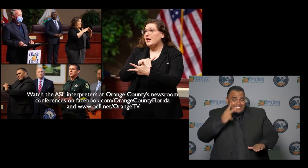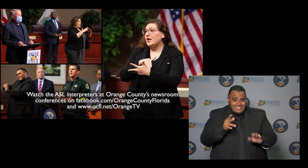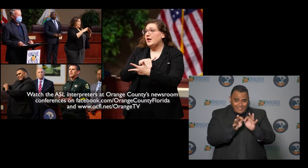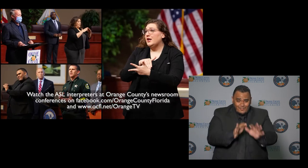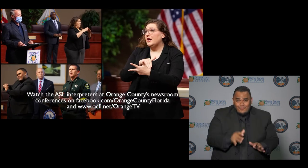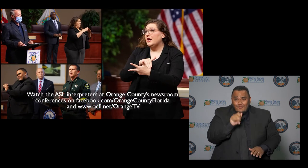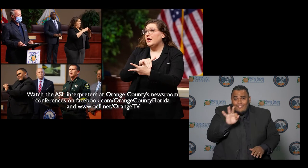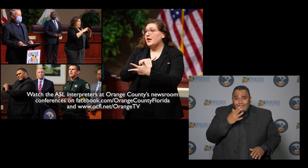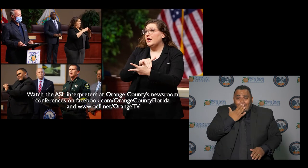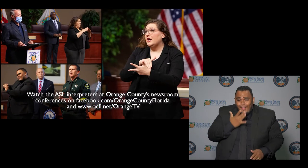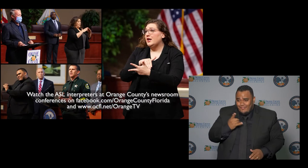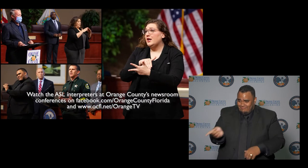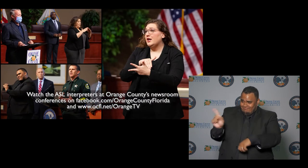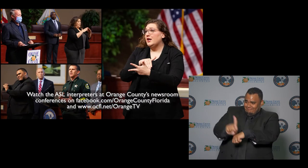excited about that and I love that it's an aspect